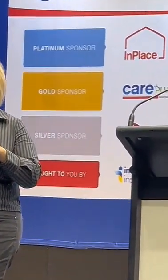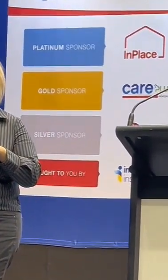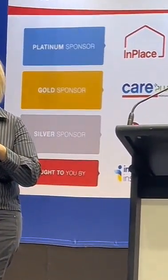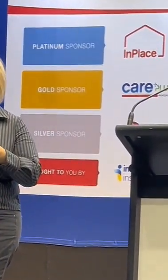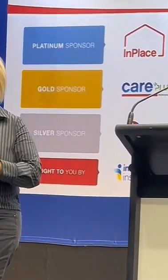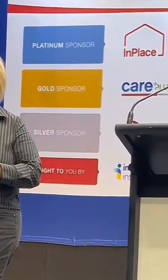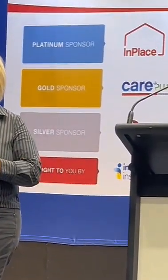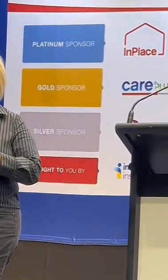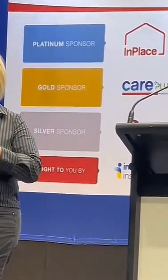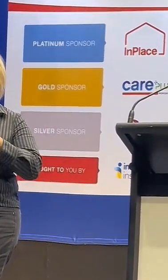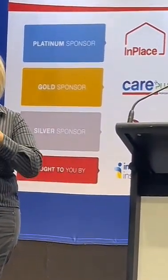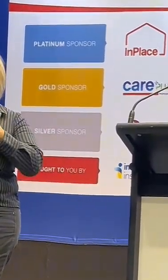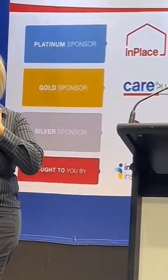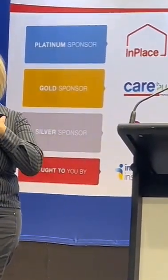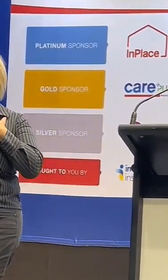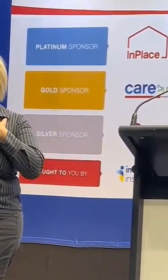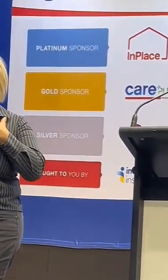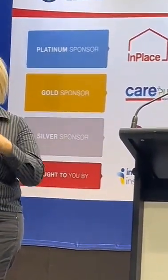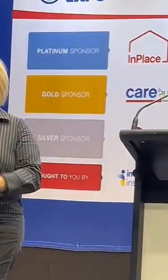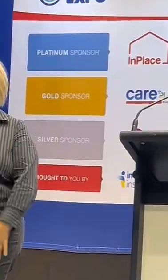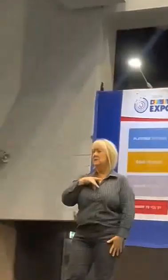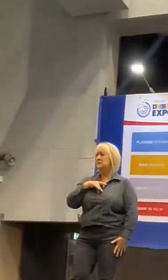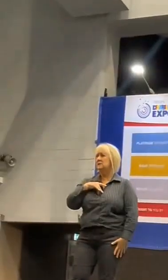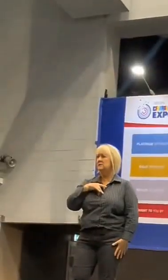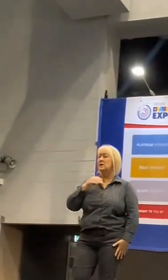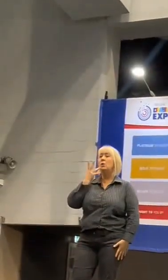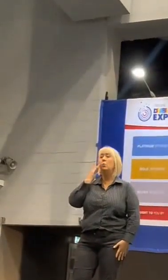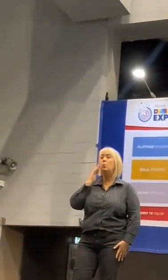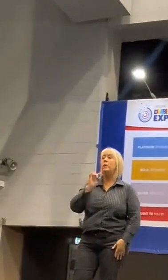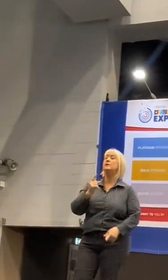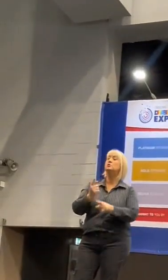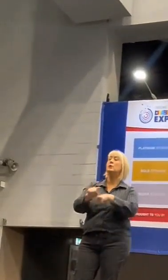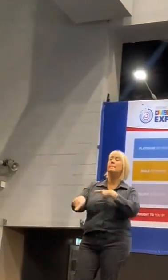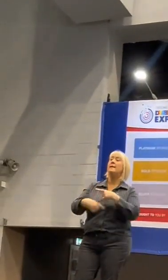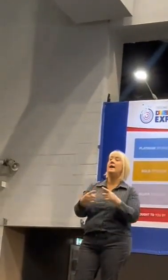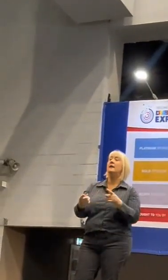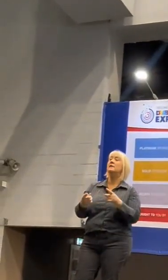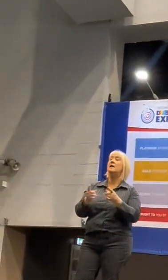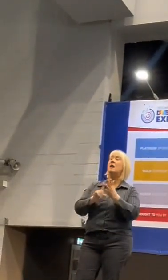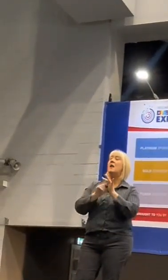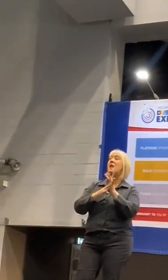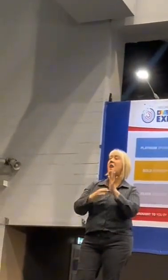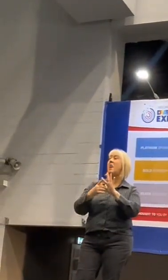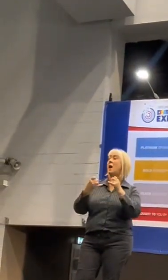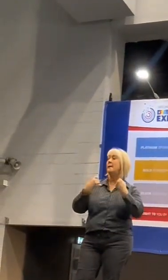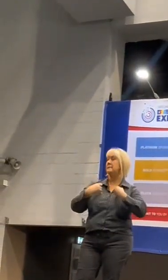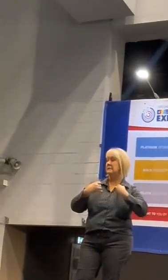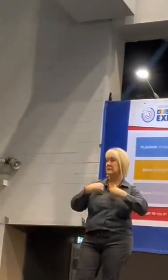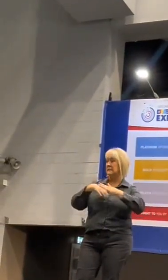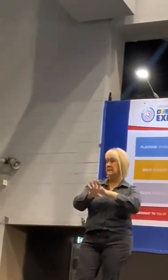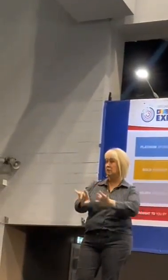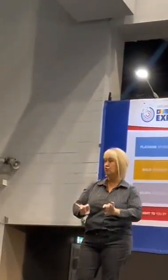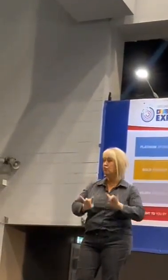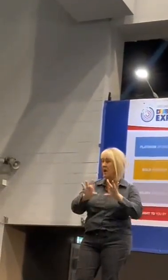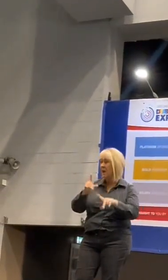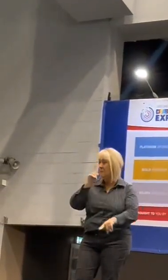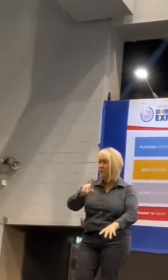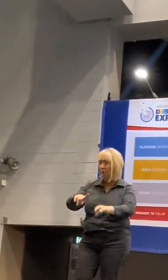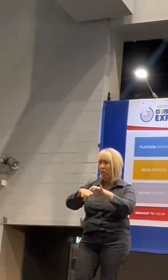Here in Australia, when I say I've got Lyme disease, it creates a lot of questions.